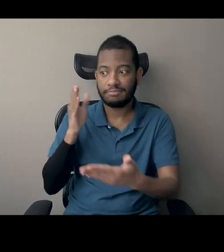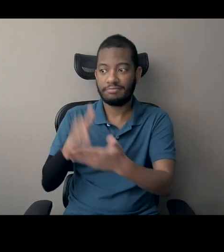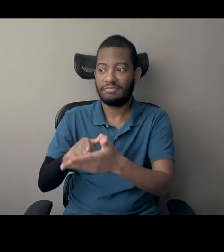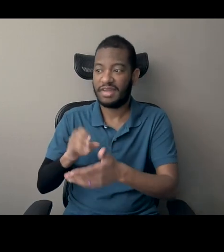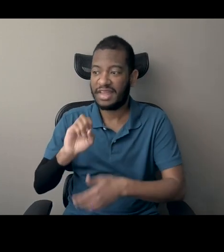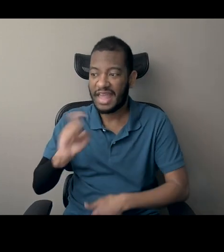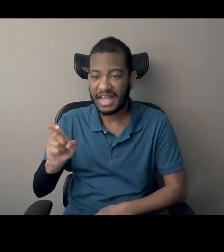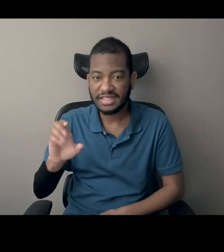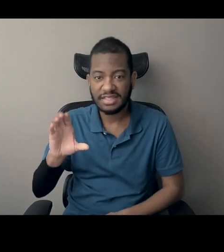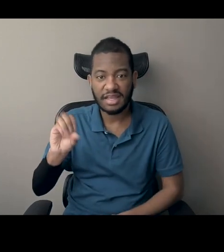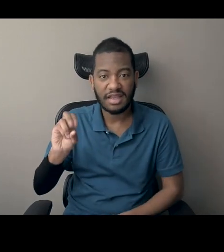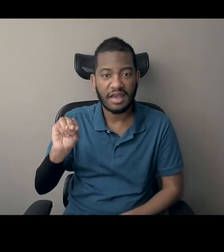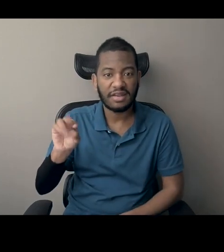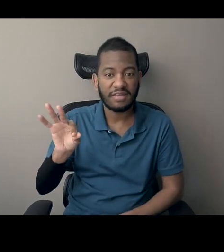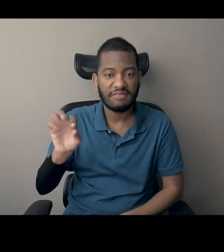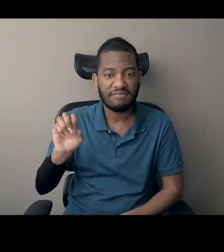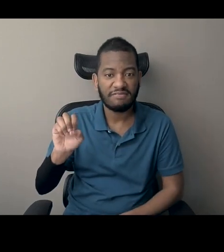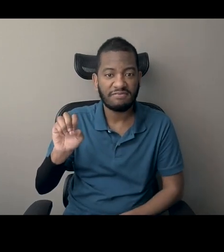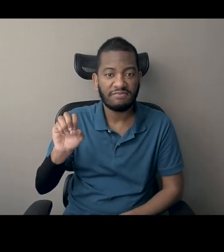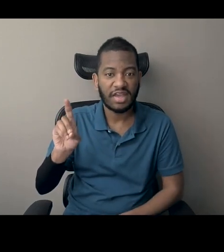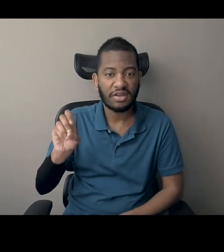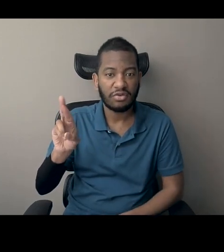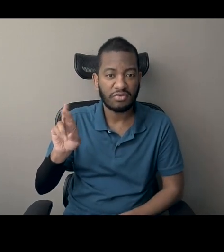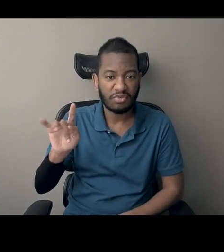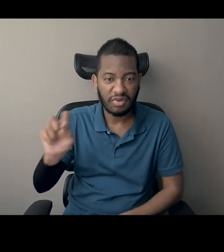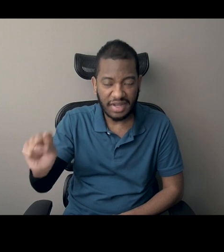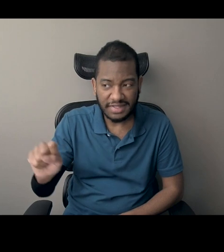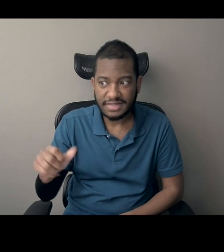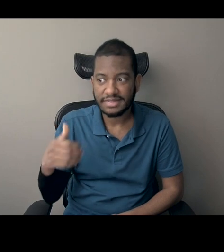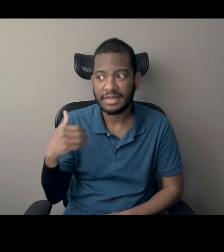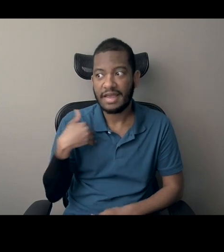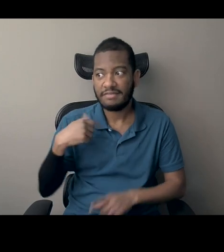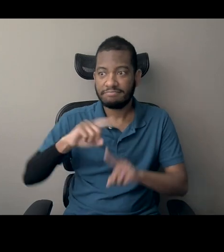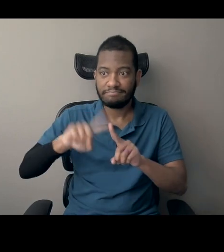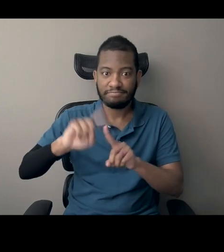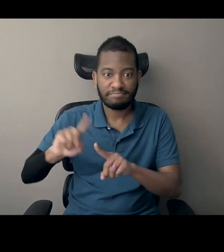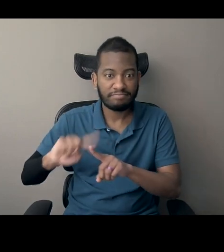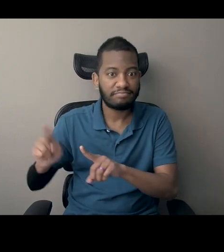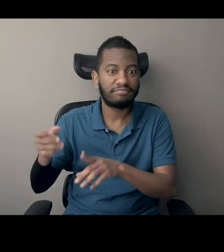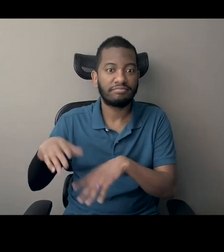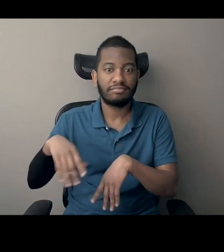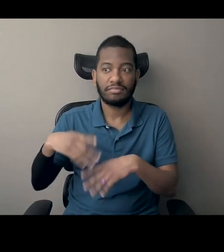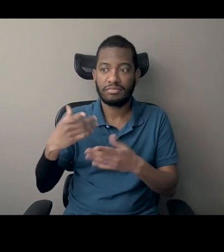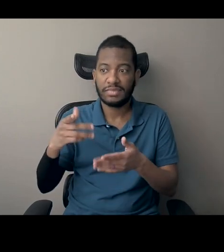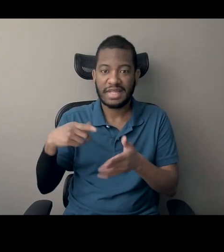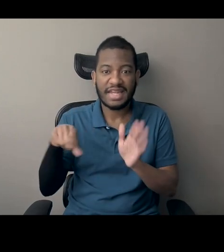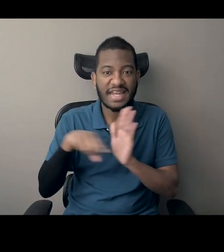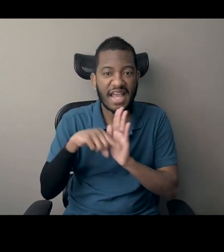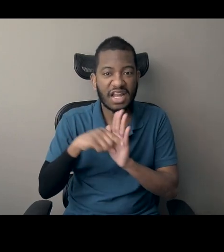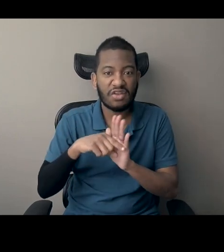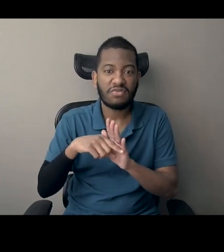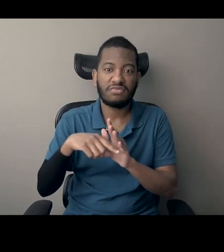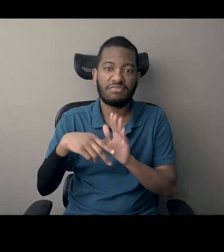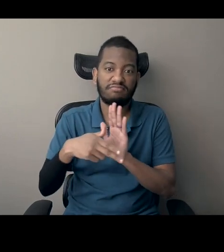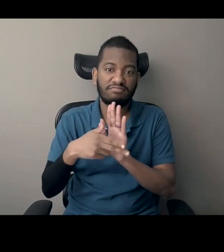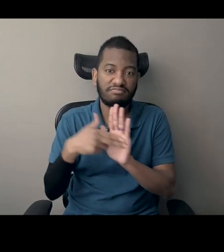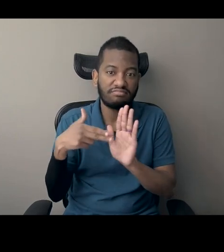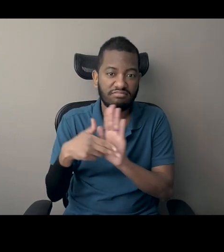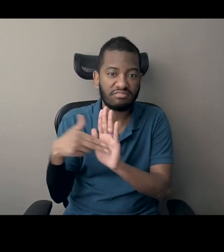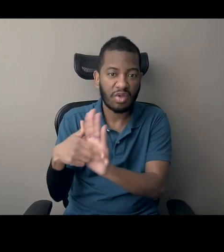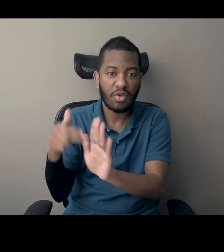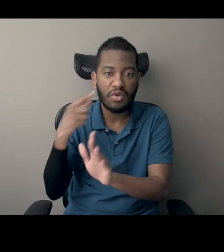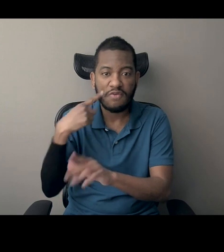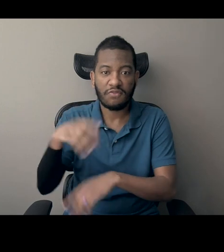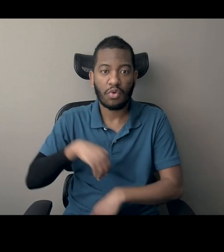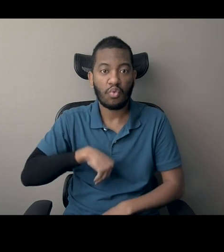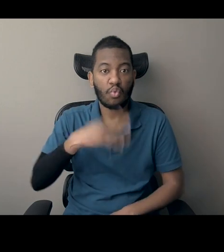especially with these carpetbaggers and scalawags in the mix, these derogatory terms for white Northerners who moved south and white Southerners who